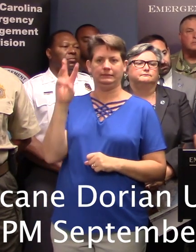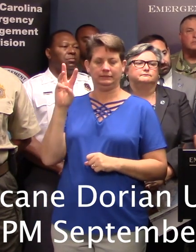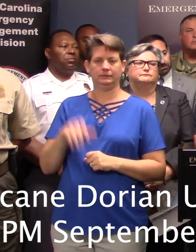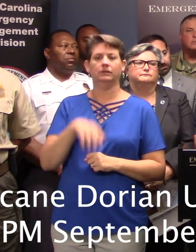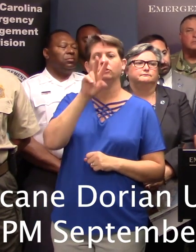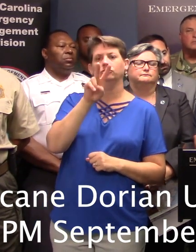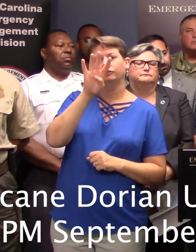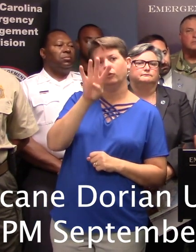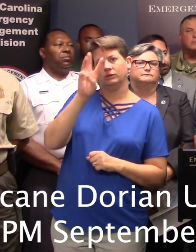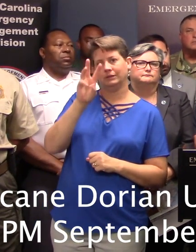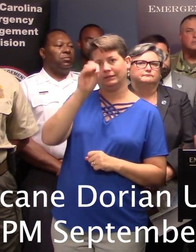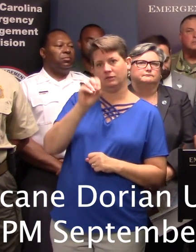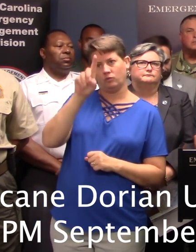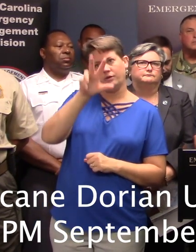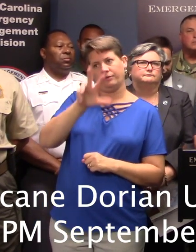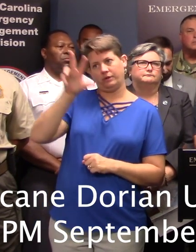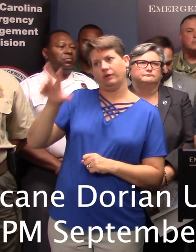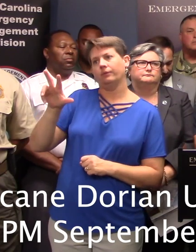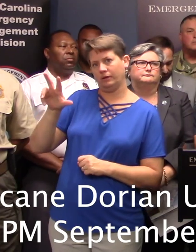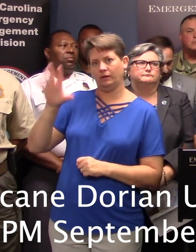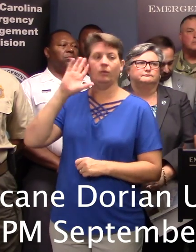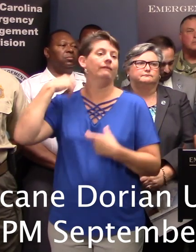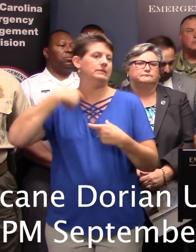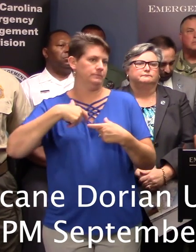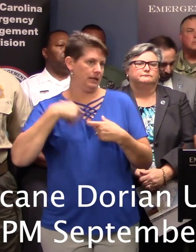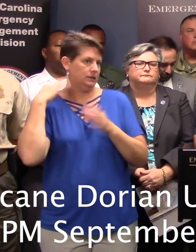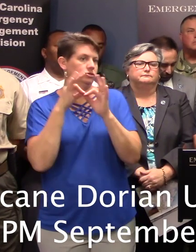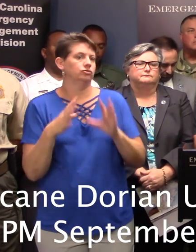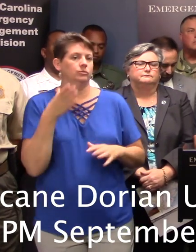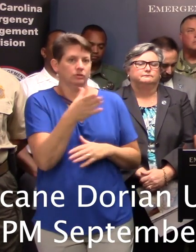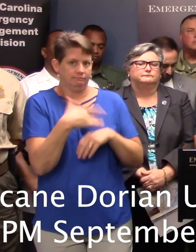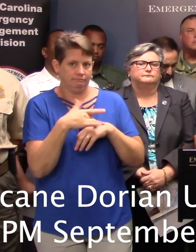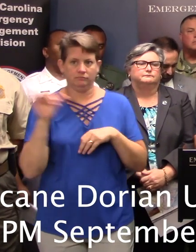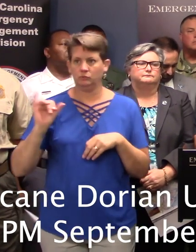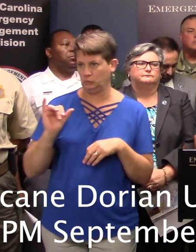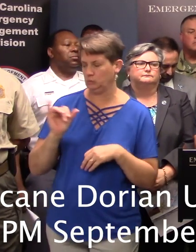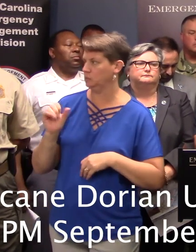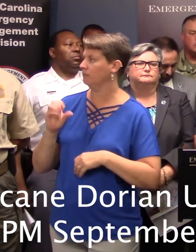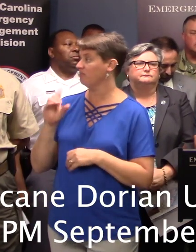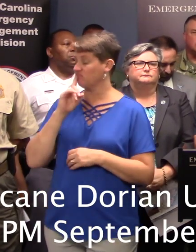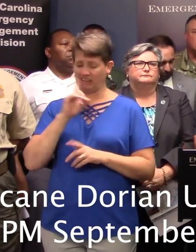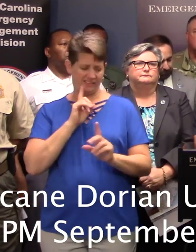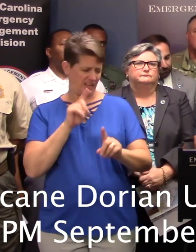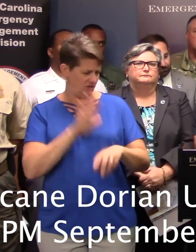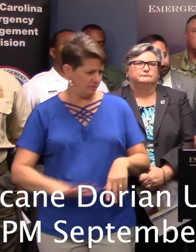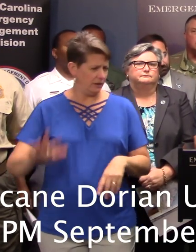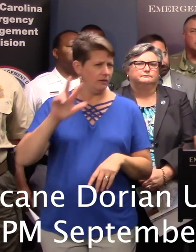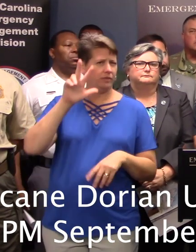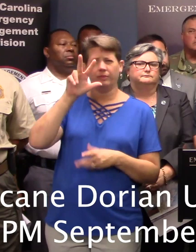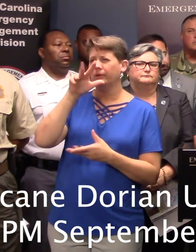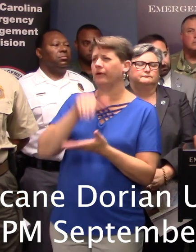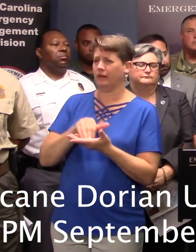-246-0133, and we'll have Spanish interpreters available. And so far, they've answered about 3,600